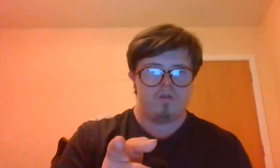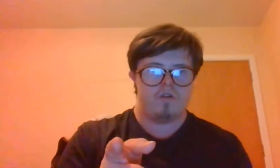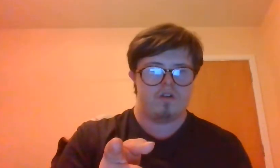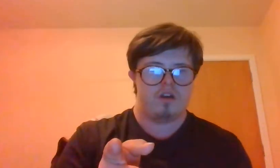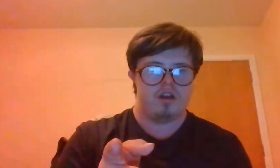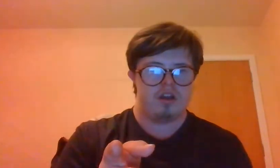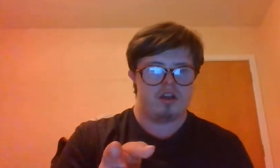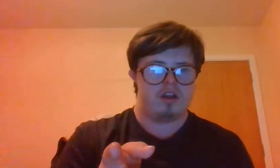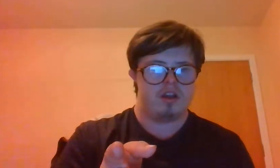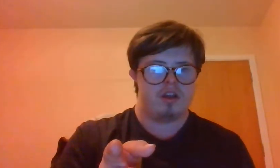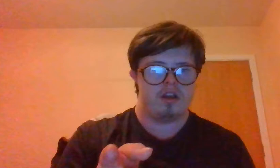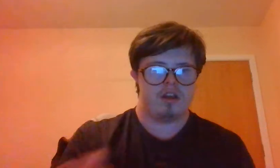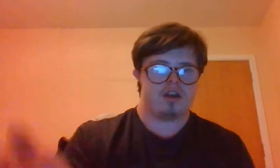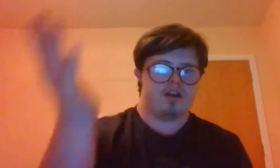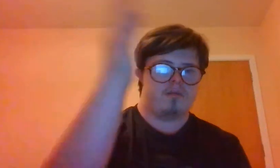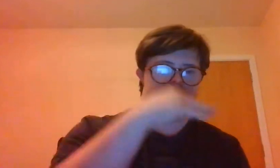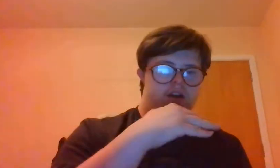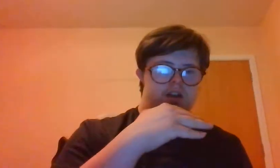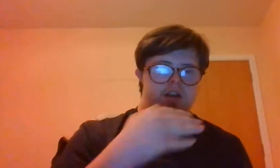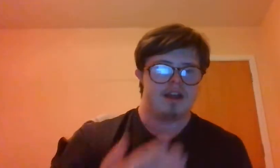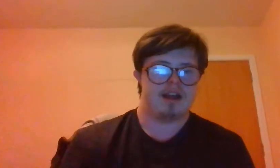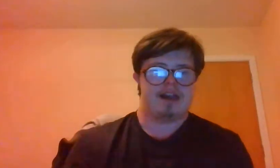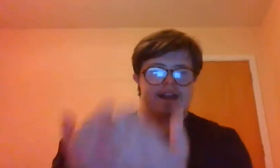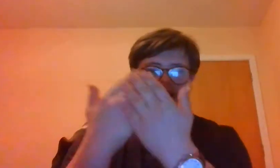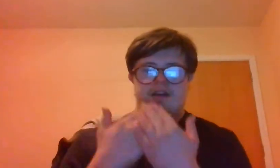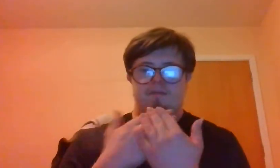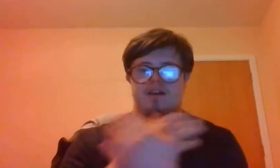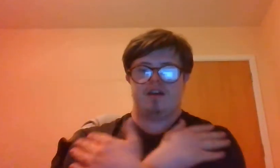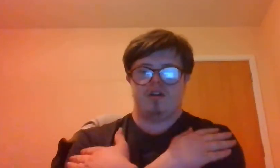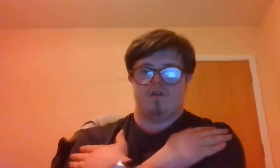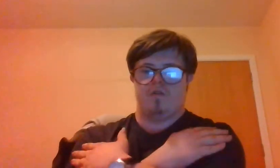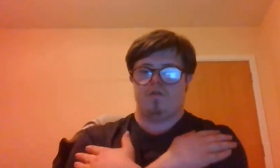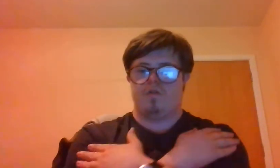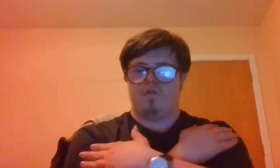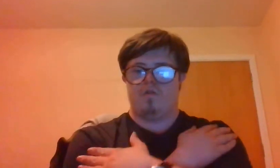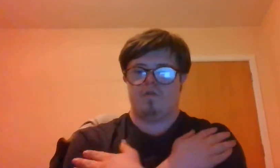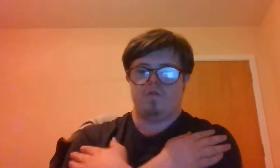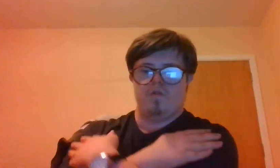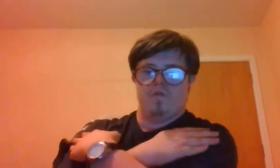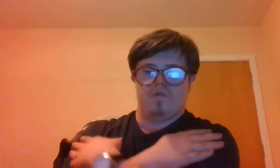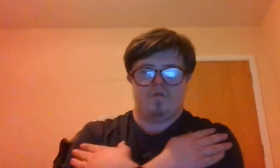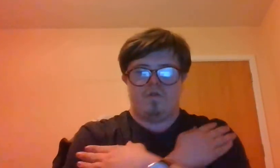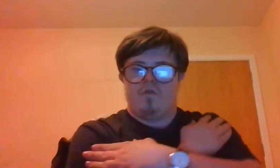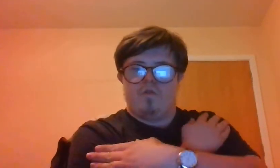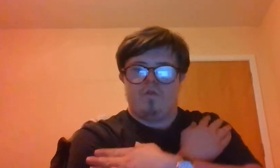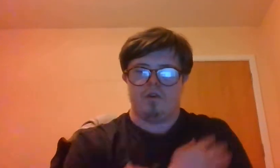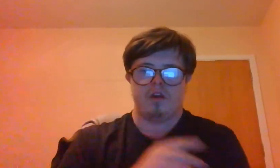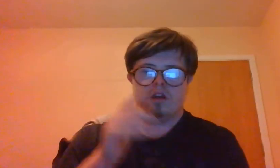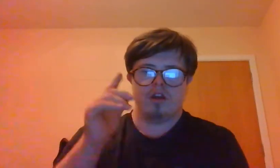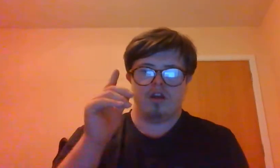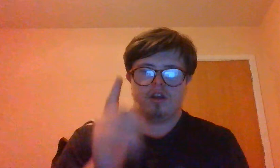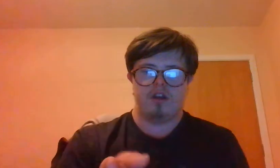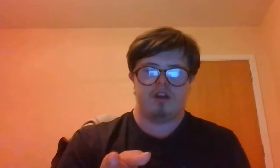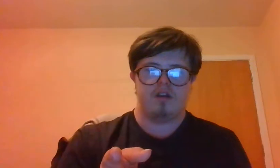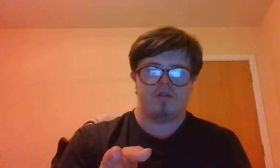Come on, let me hold you